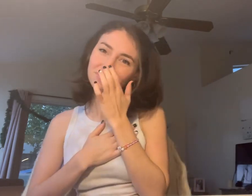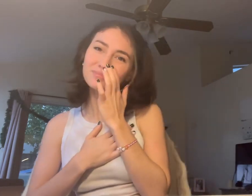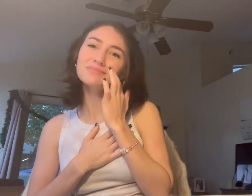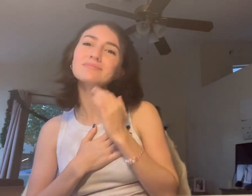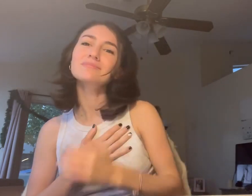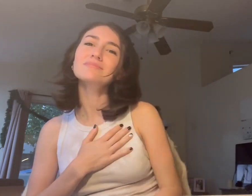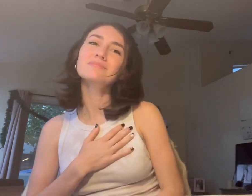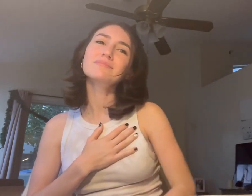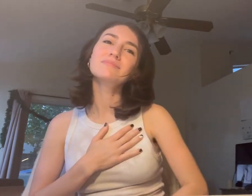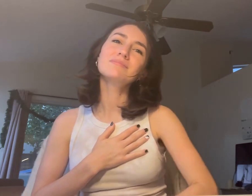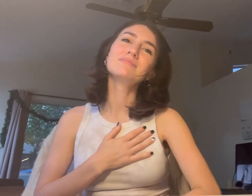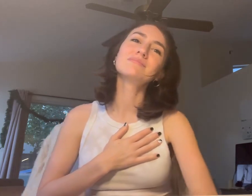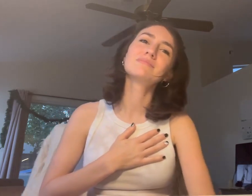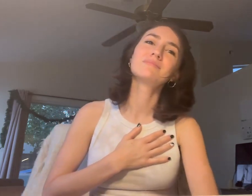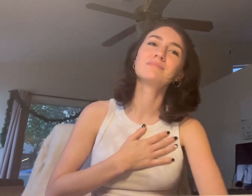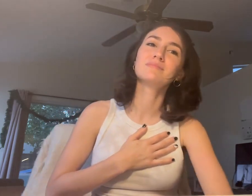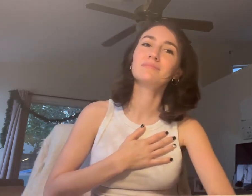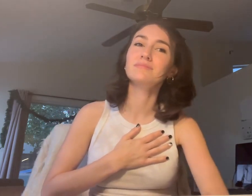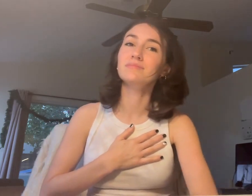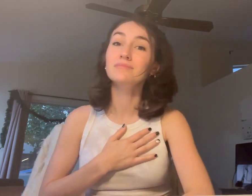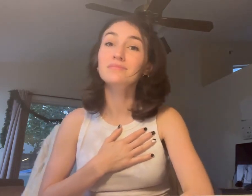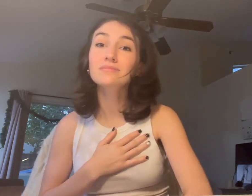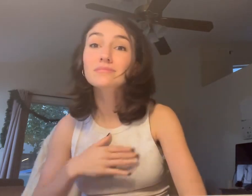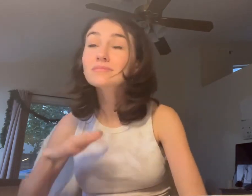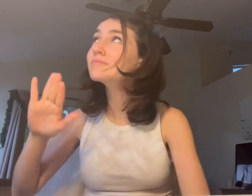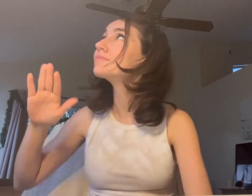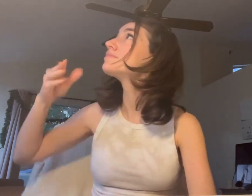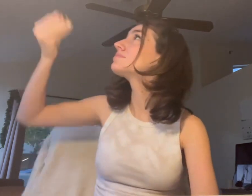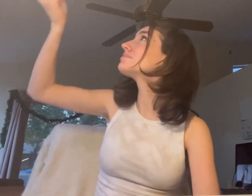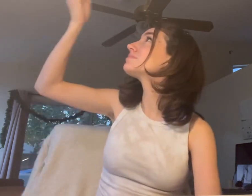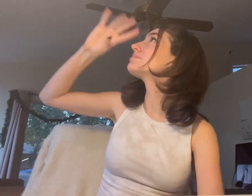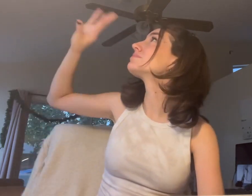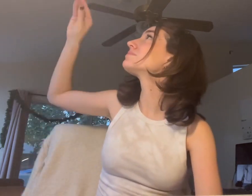Then he speaks in gentle whispers.